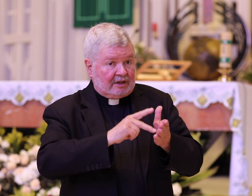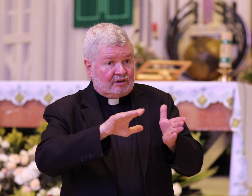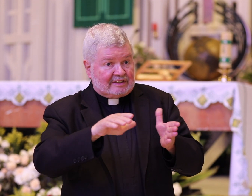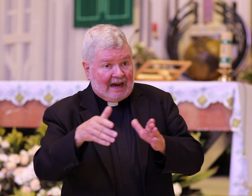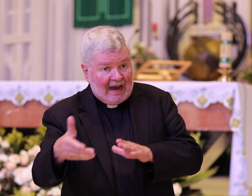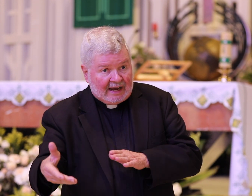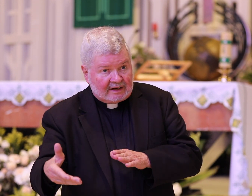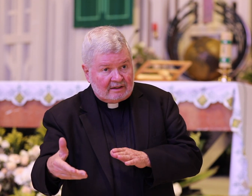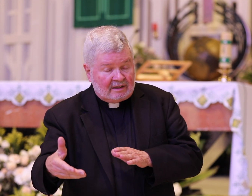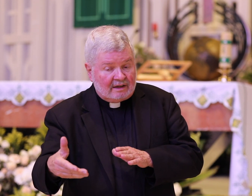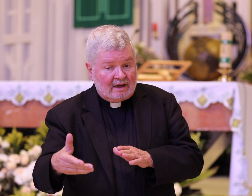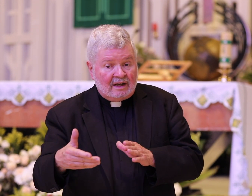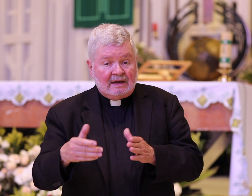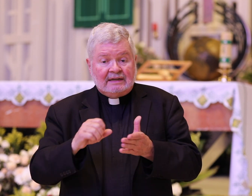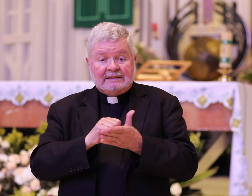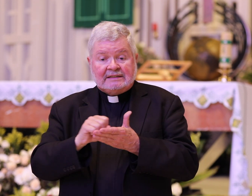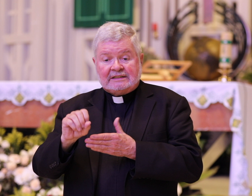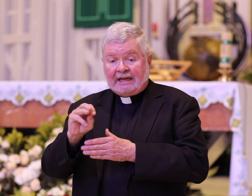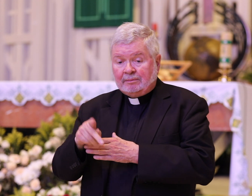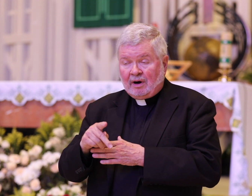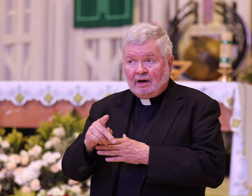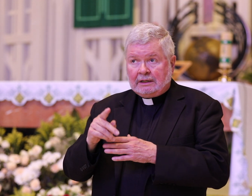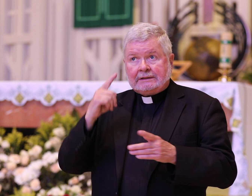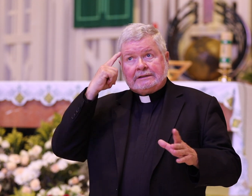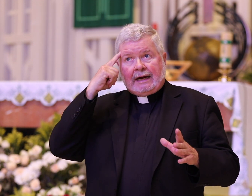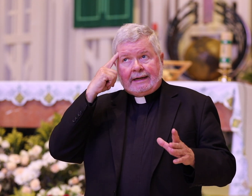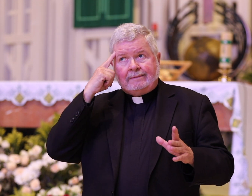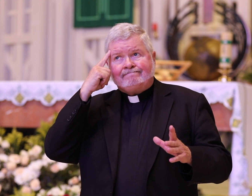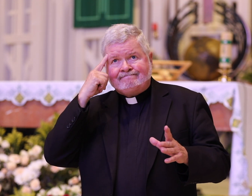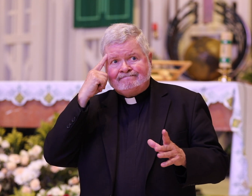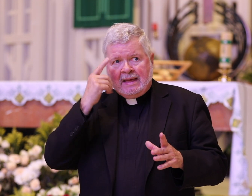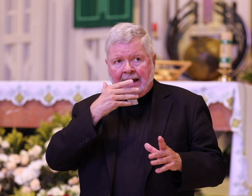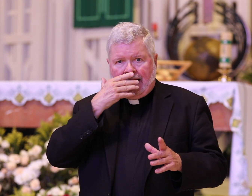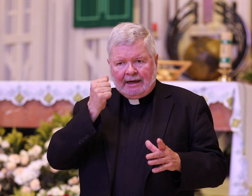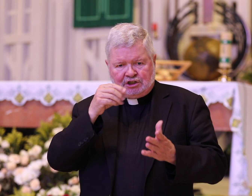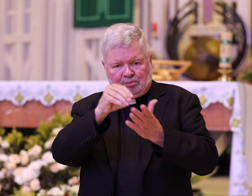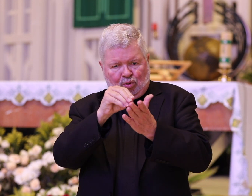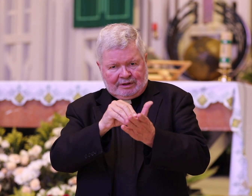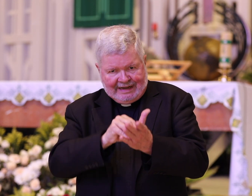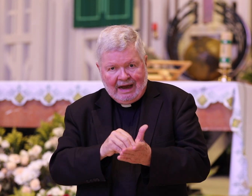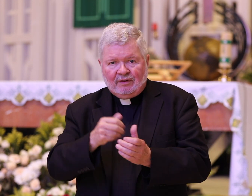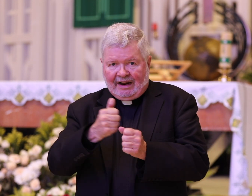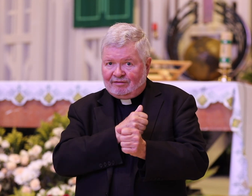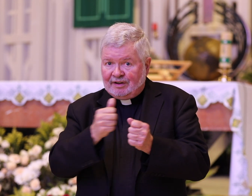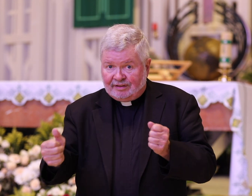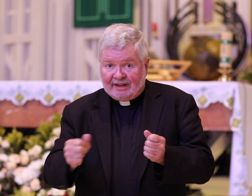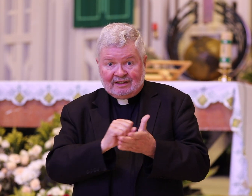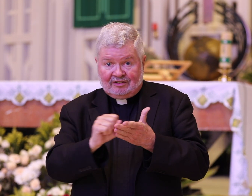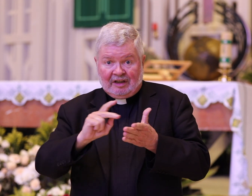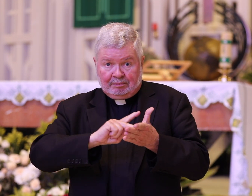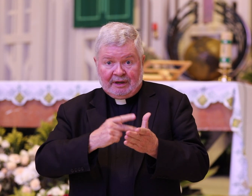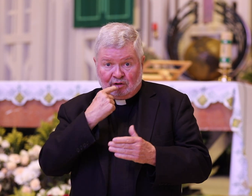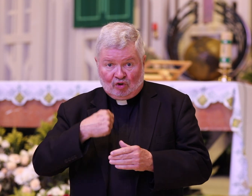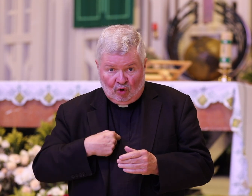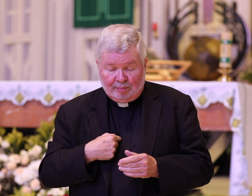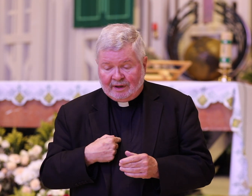Peter died st. Mark decided I should put down everything that st. Peter told me